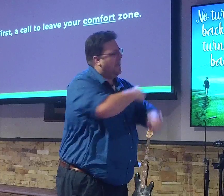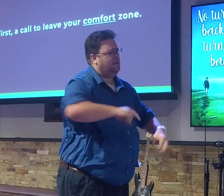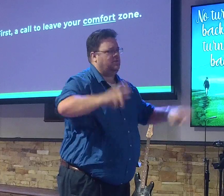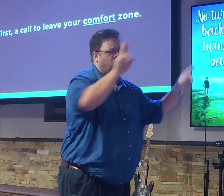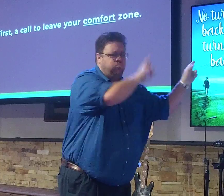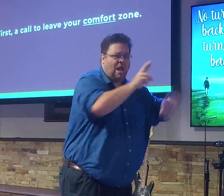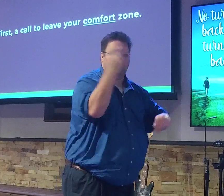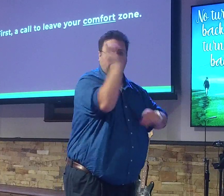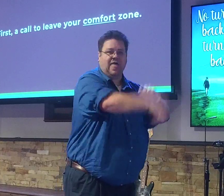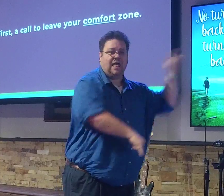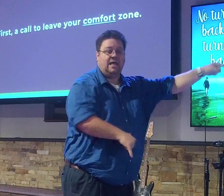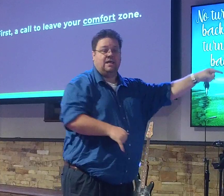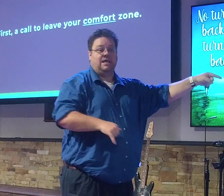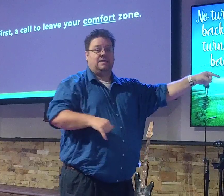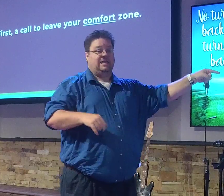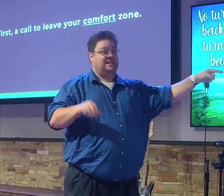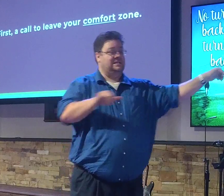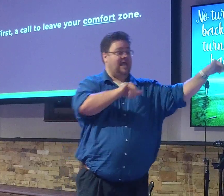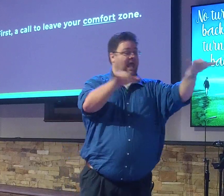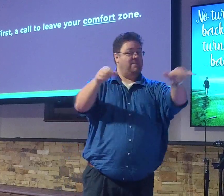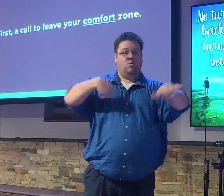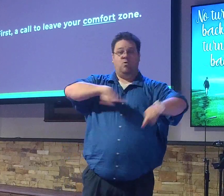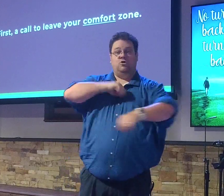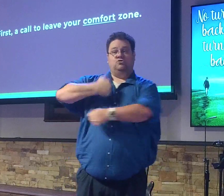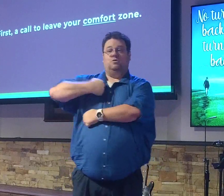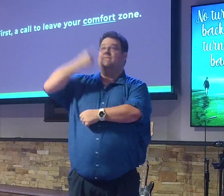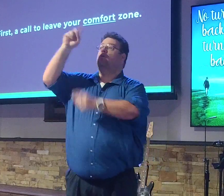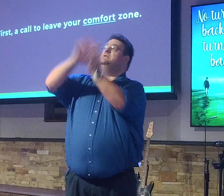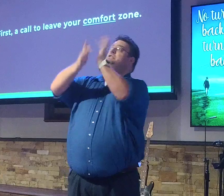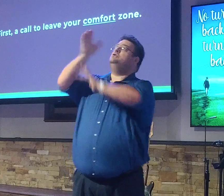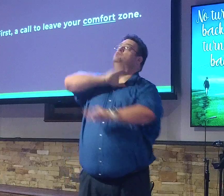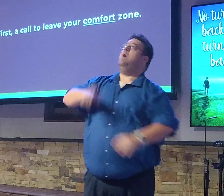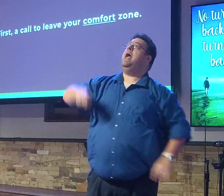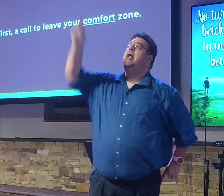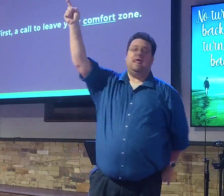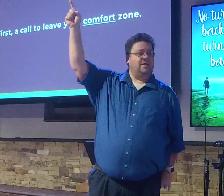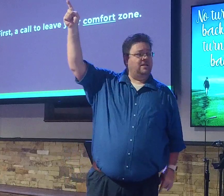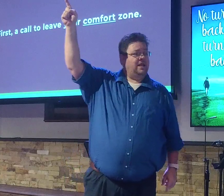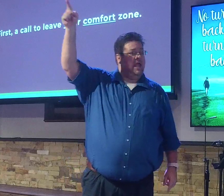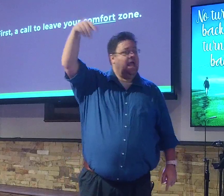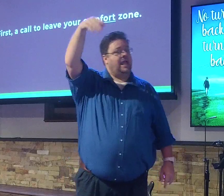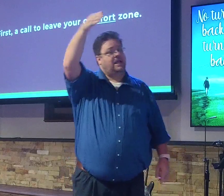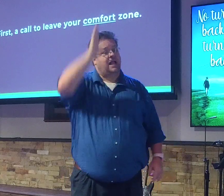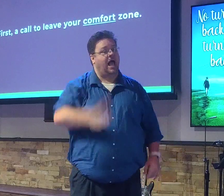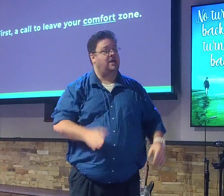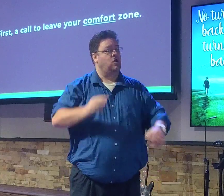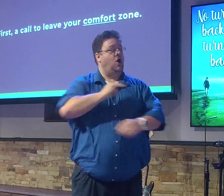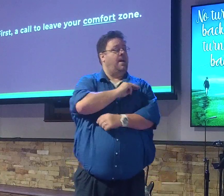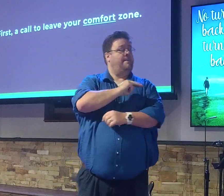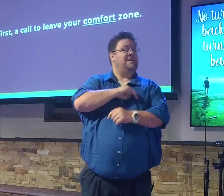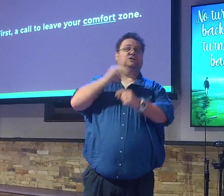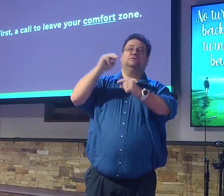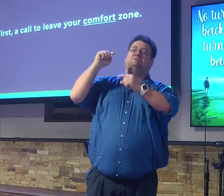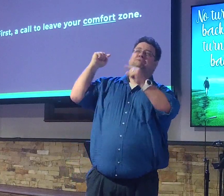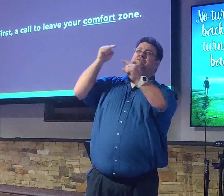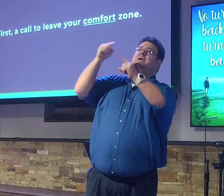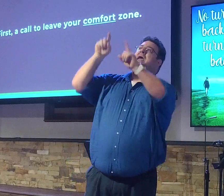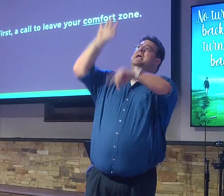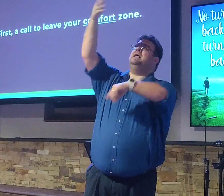same way, we are soldiers for Jesus Christ, the Bible says. And God is on a mission. And God, it's a serious thing that